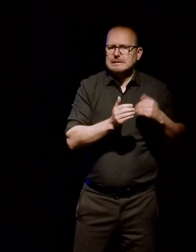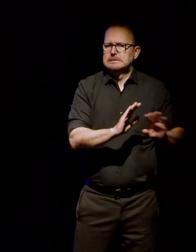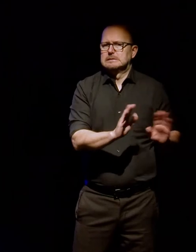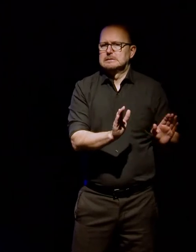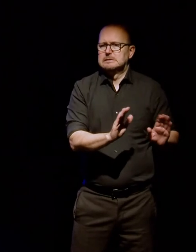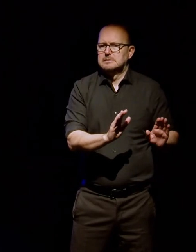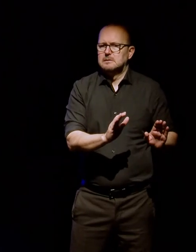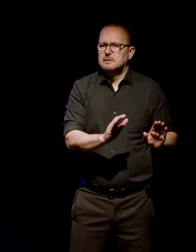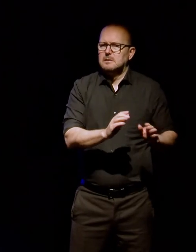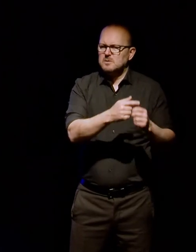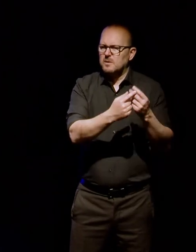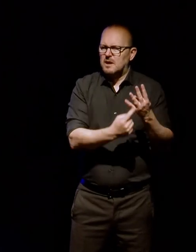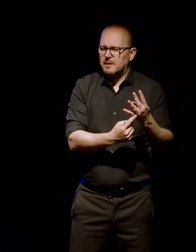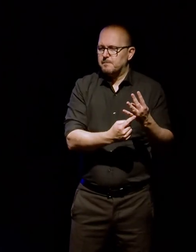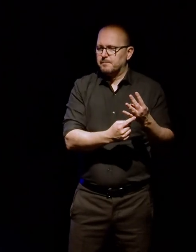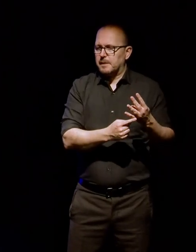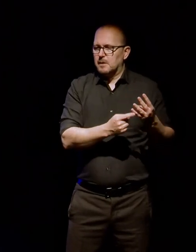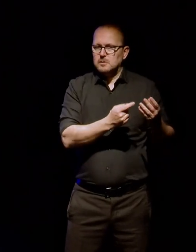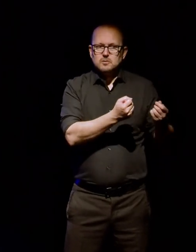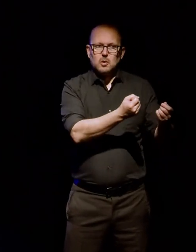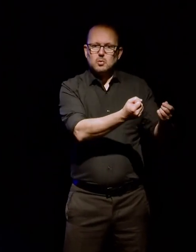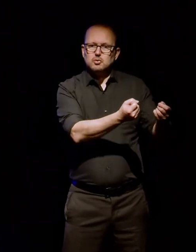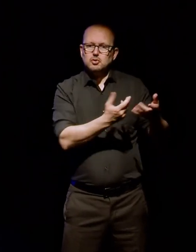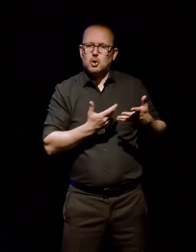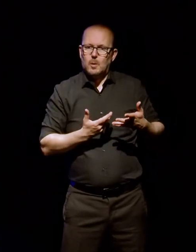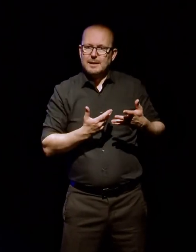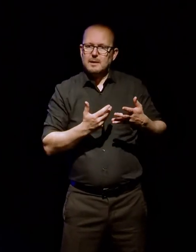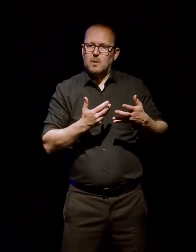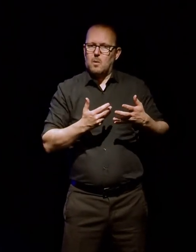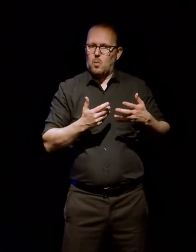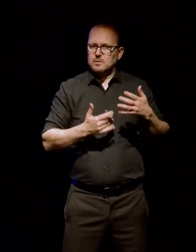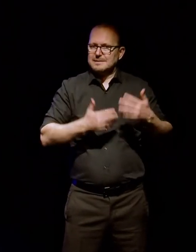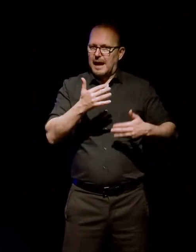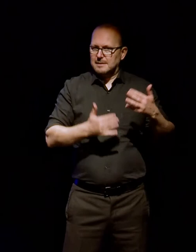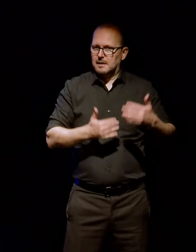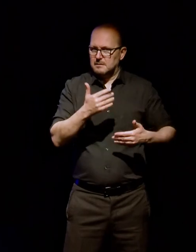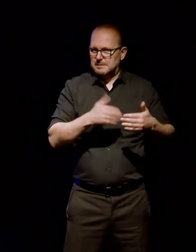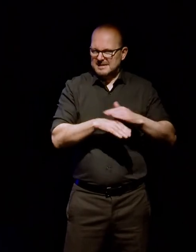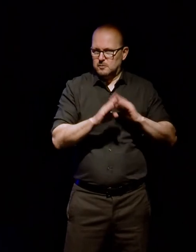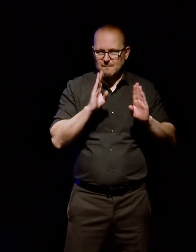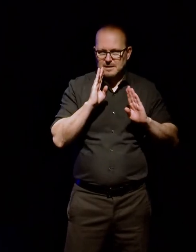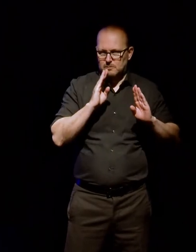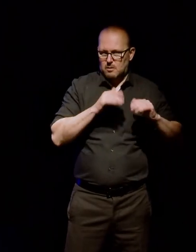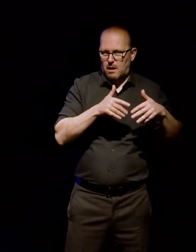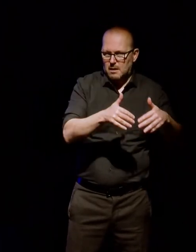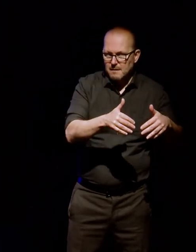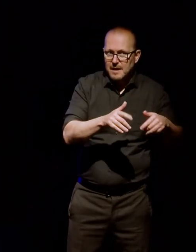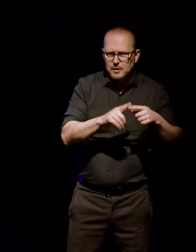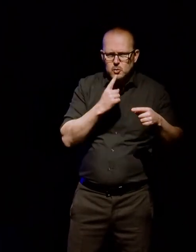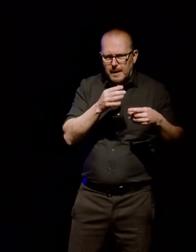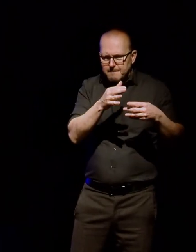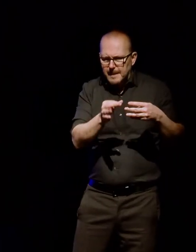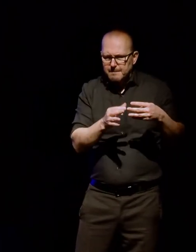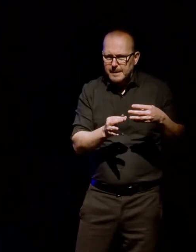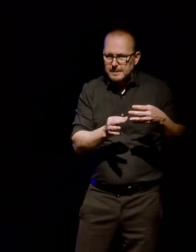kind of showing people, one, the data that is in your Facebook archive, and, um, which information you might want to save